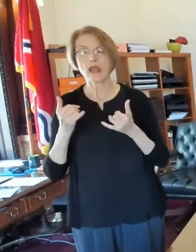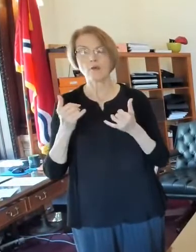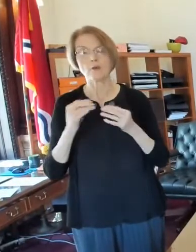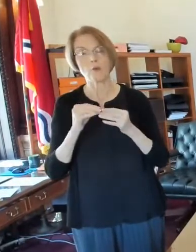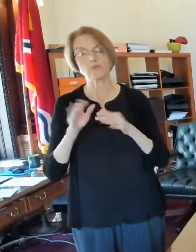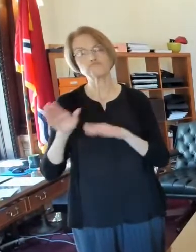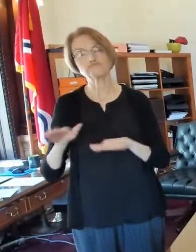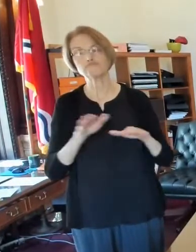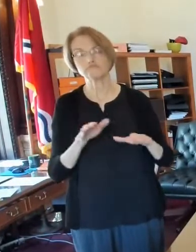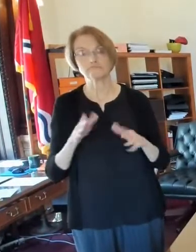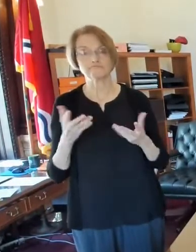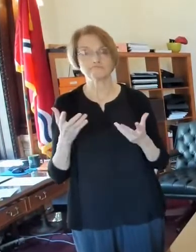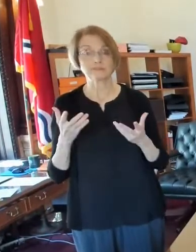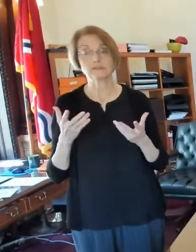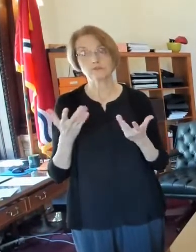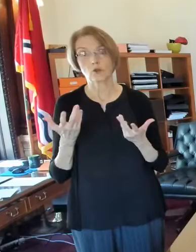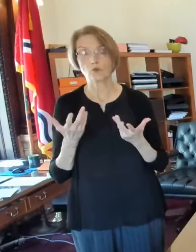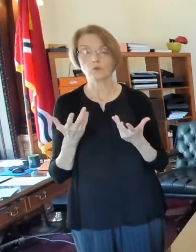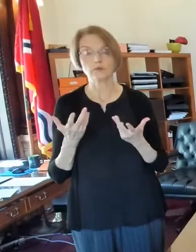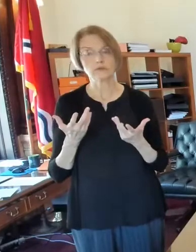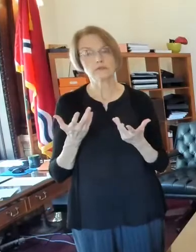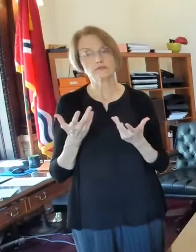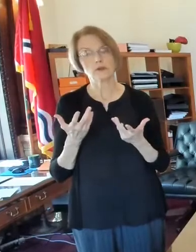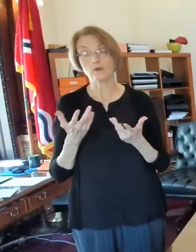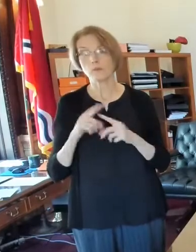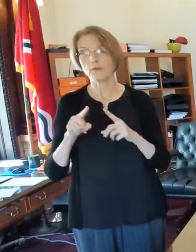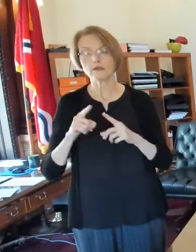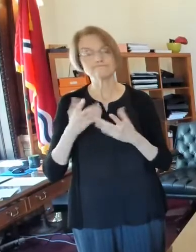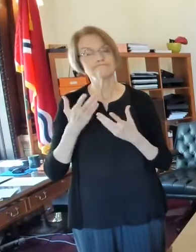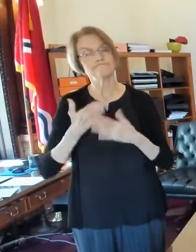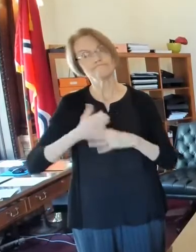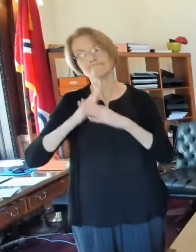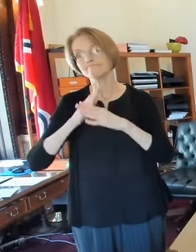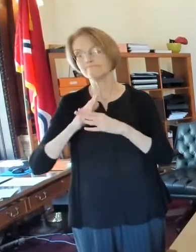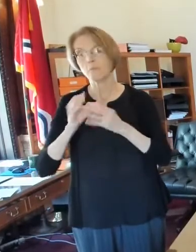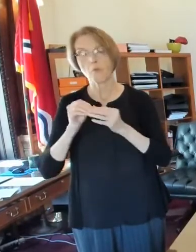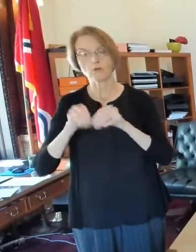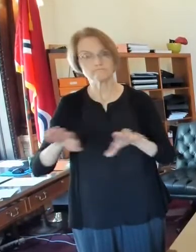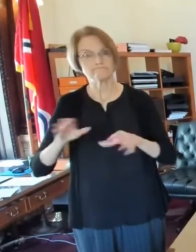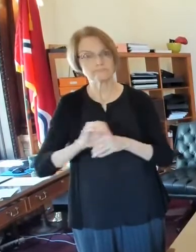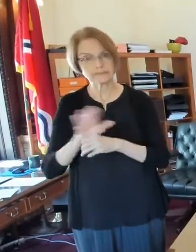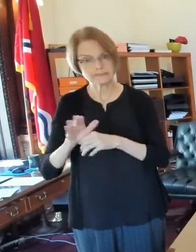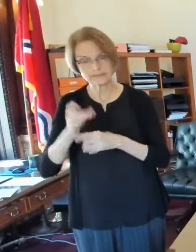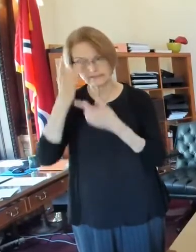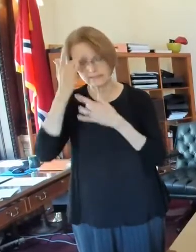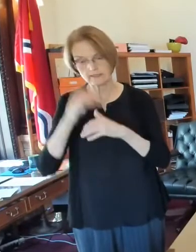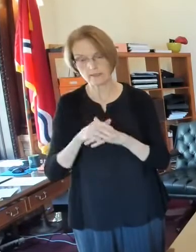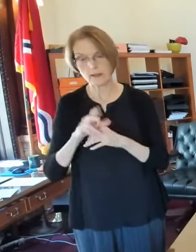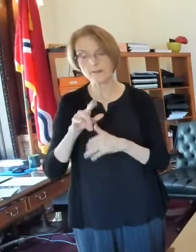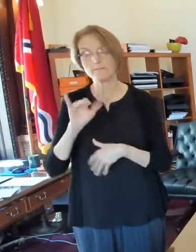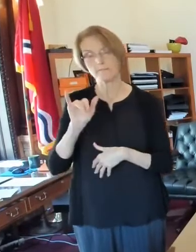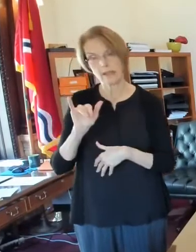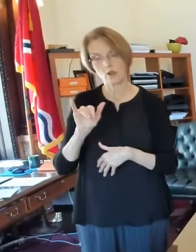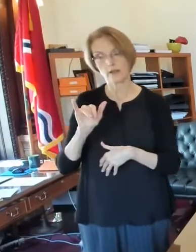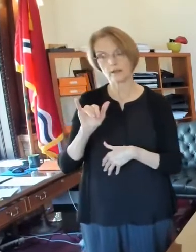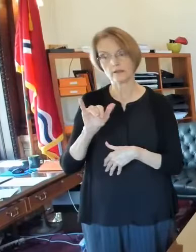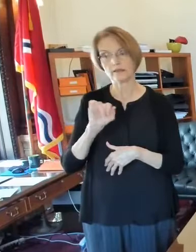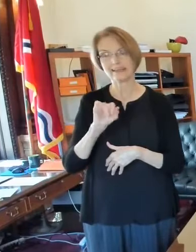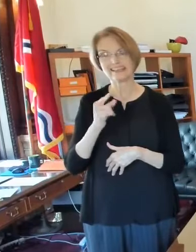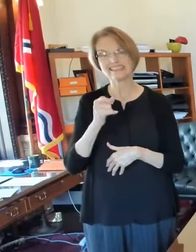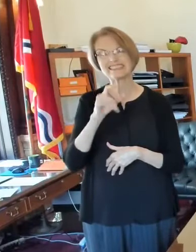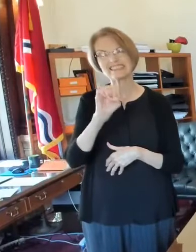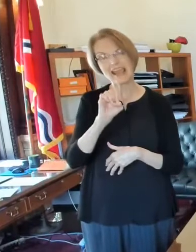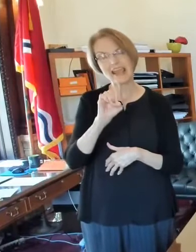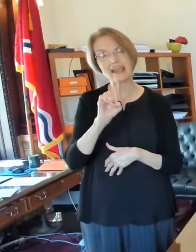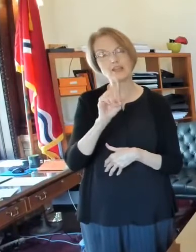we don't want more people to get sick either. So those, that's what we look at. Mary's question, mayor has to do with stagehands and union workers, places